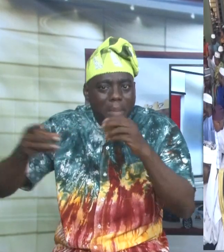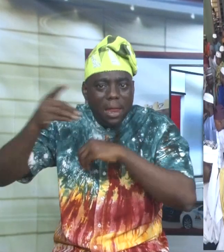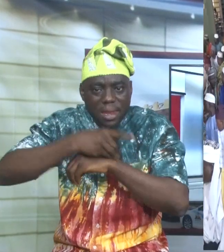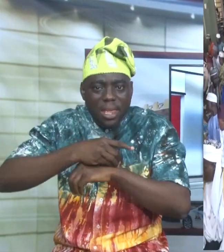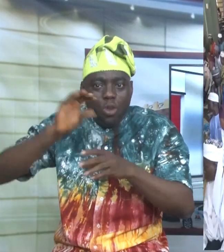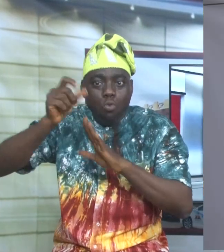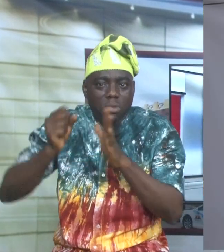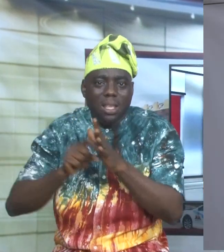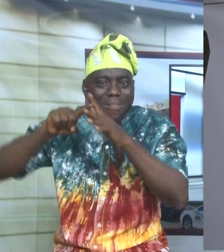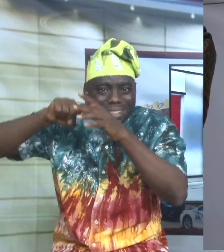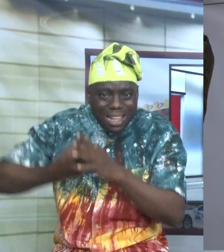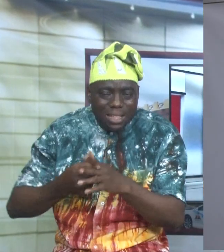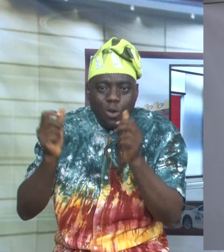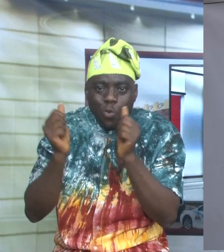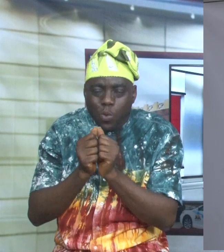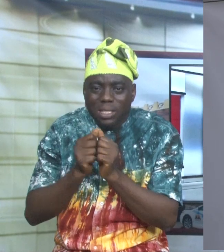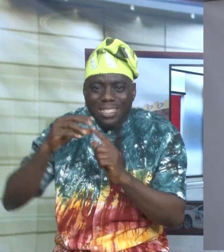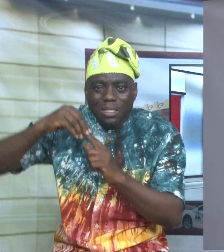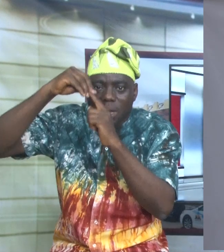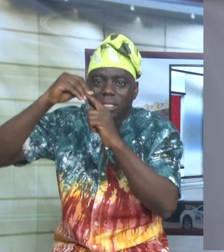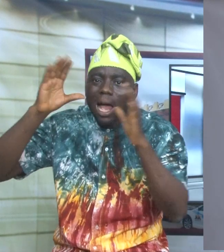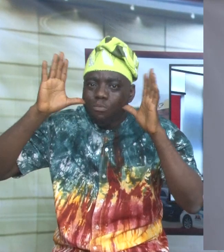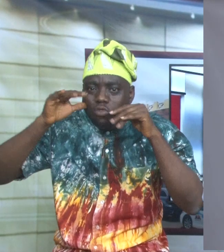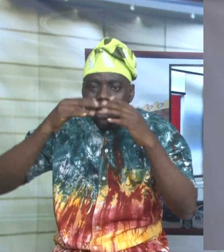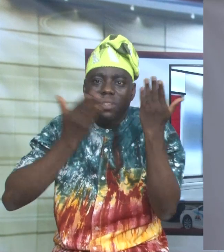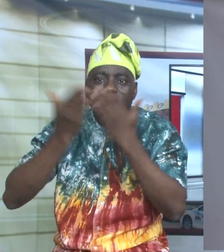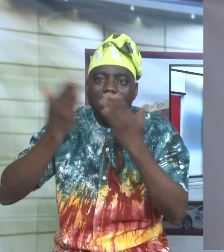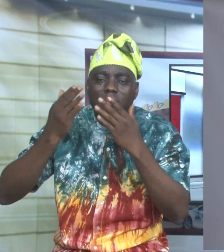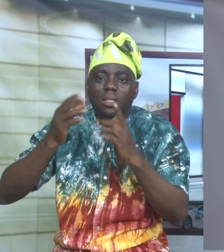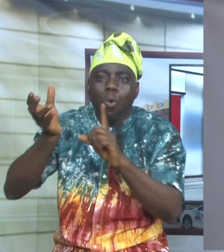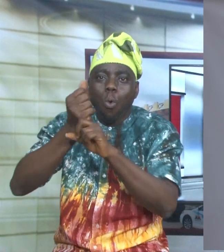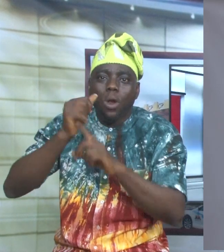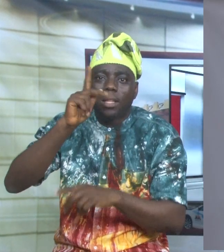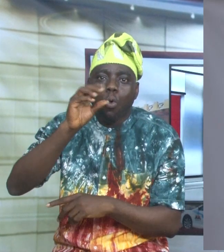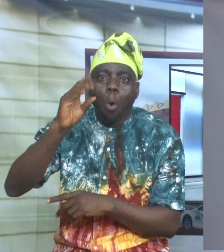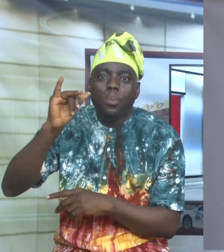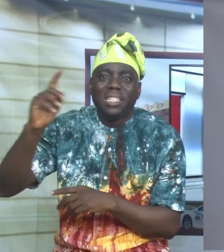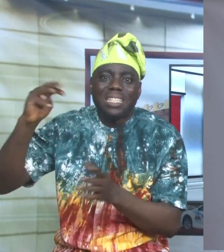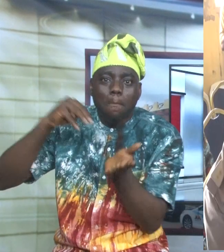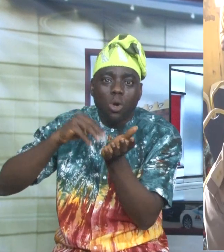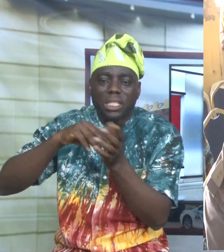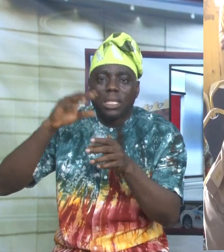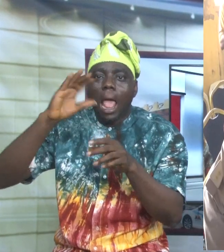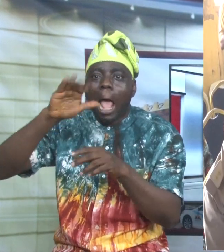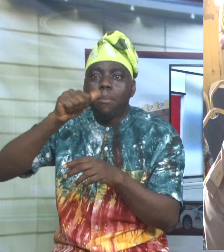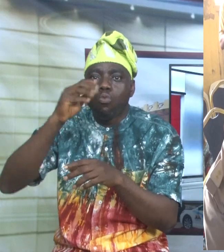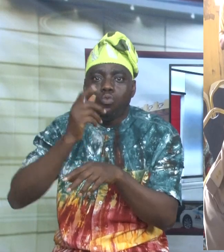special Jumaat service head at the Central Mosque Committee, Abe Okuta. Ogin Consola Ojela Day reports that officers